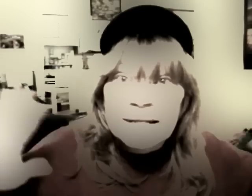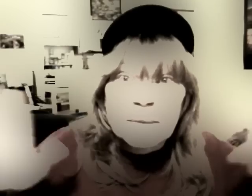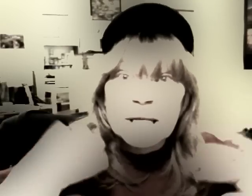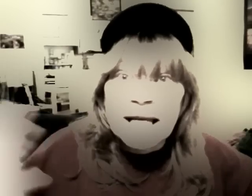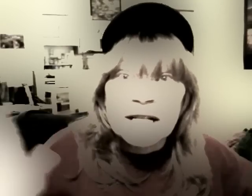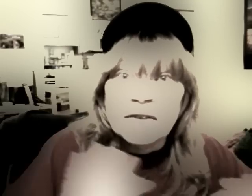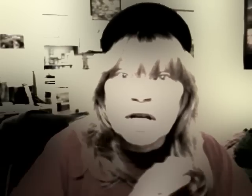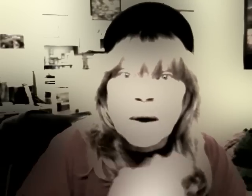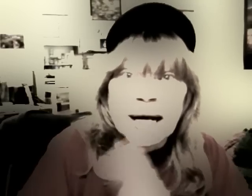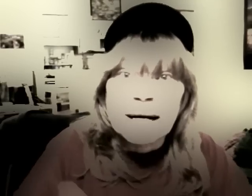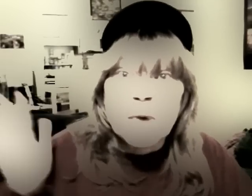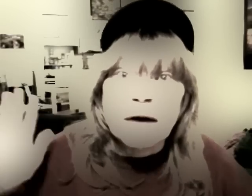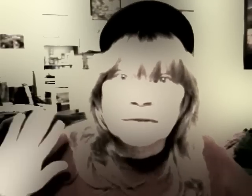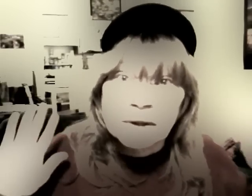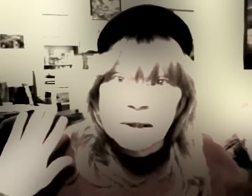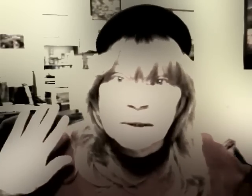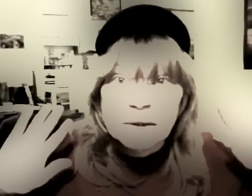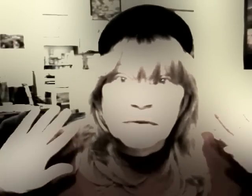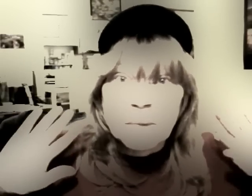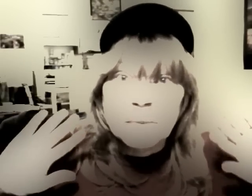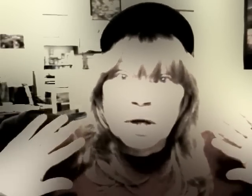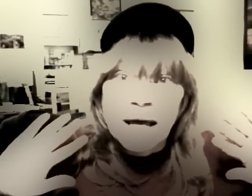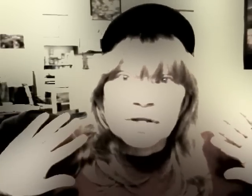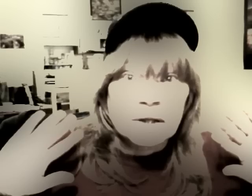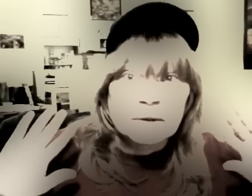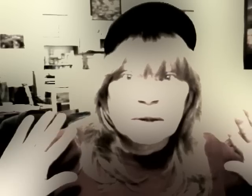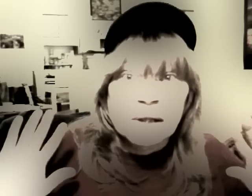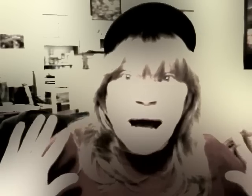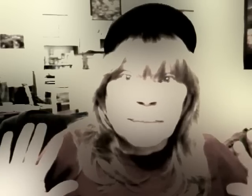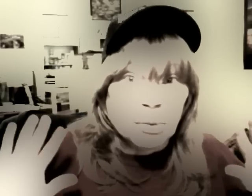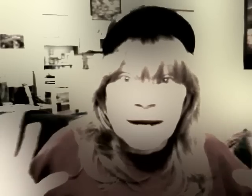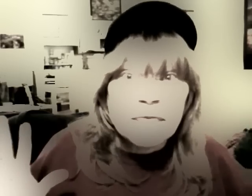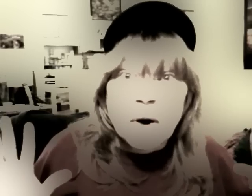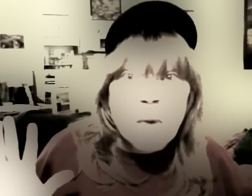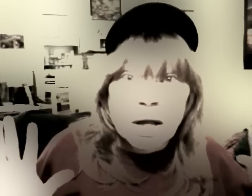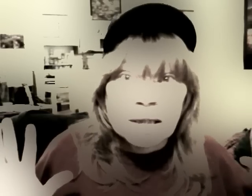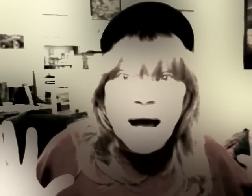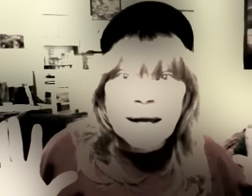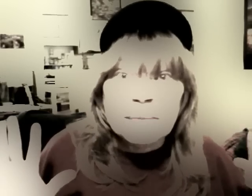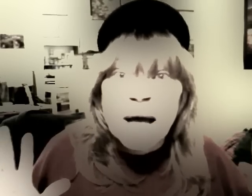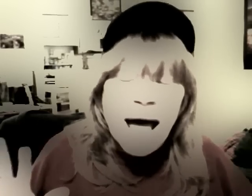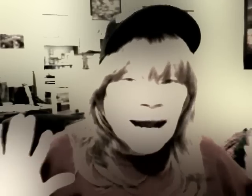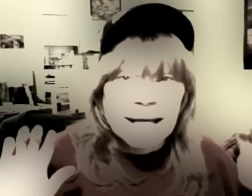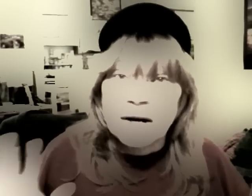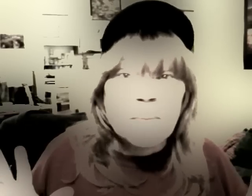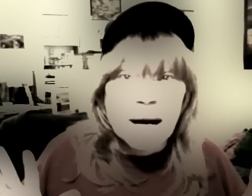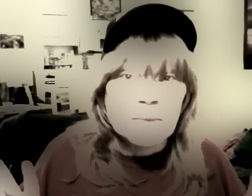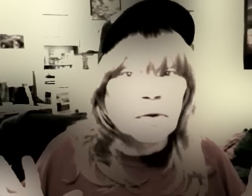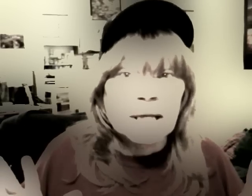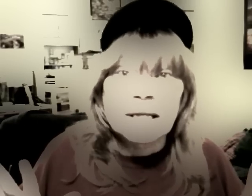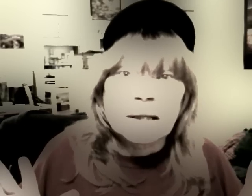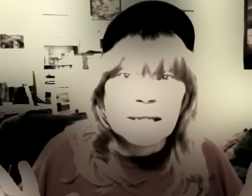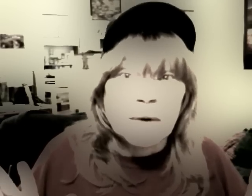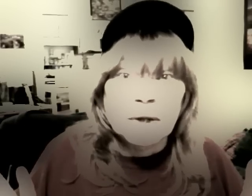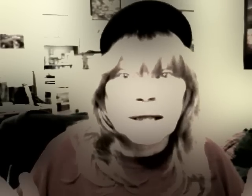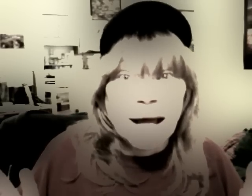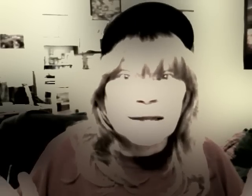somebody's KJVO, I cut them off from communication. I pray for them all the time and I care about them a great deal because I really like those